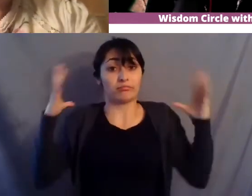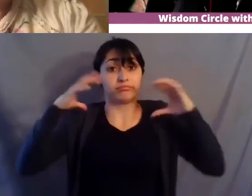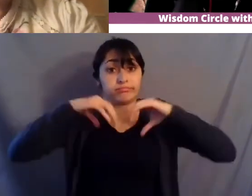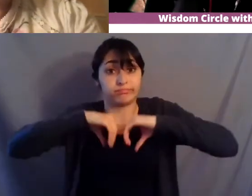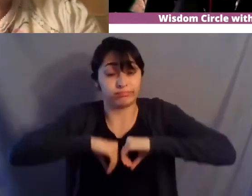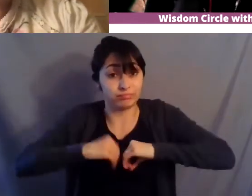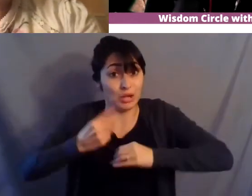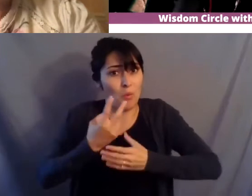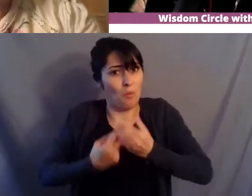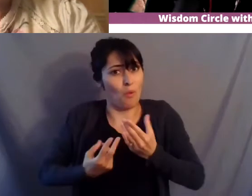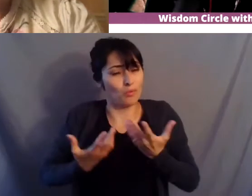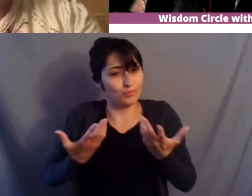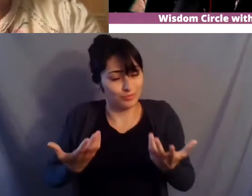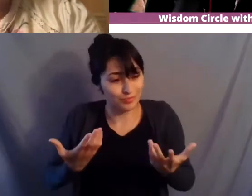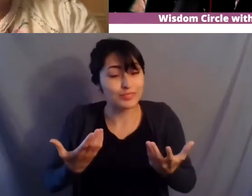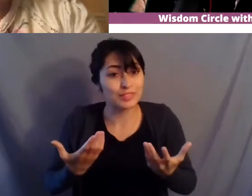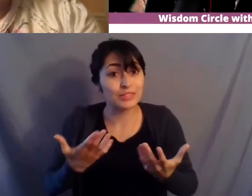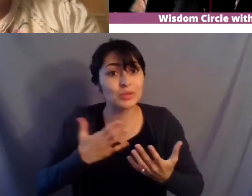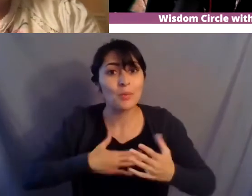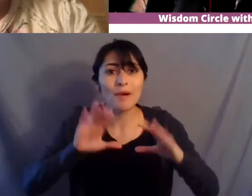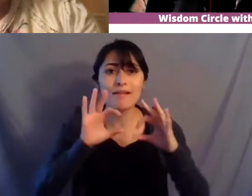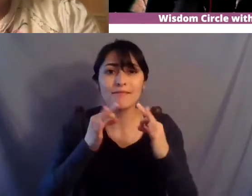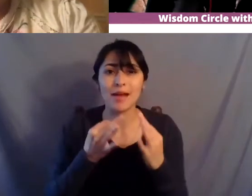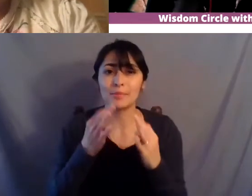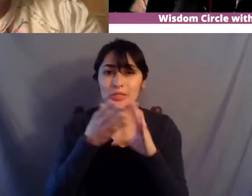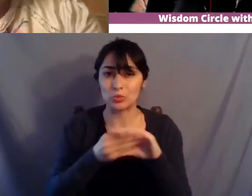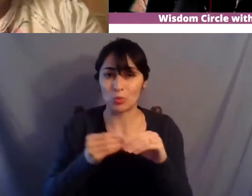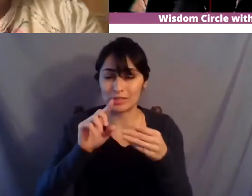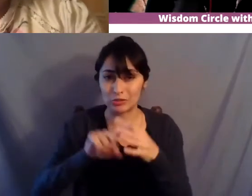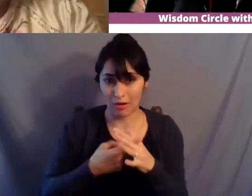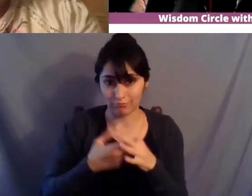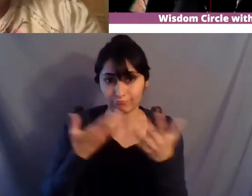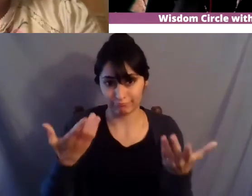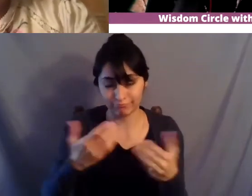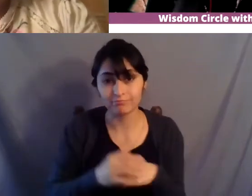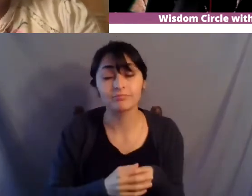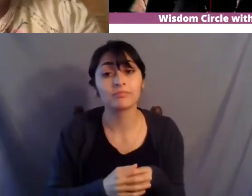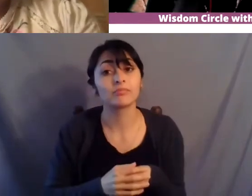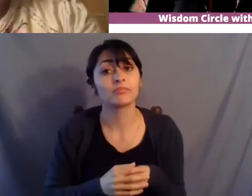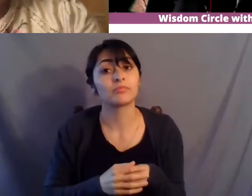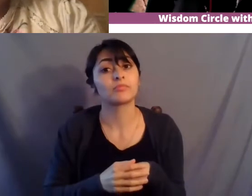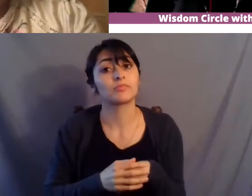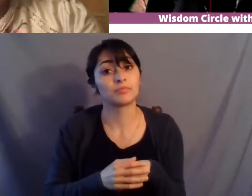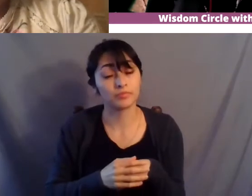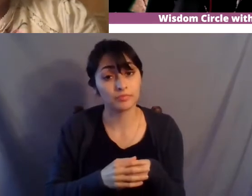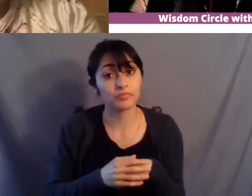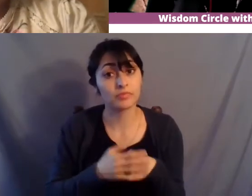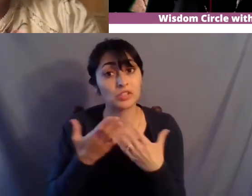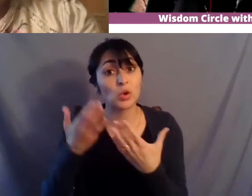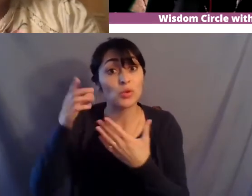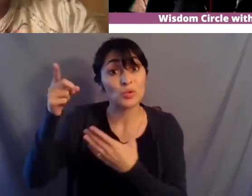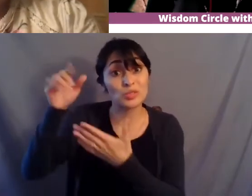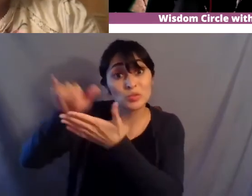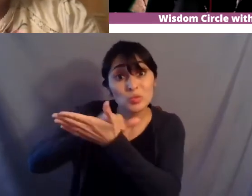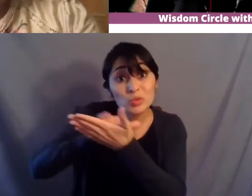that's where my my family um stories start um they cross through um new york city